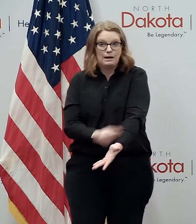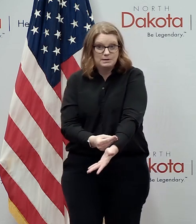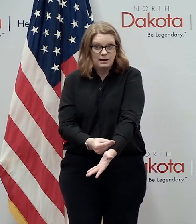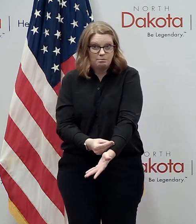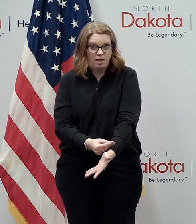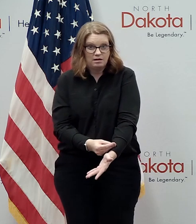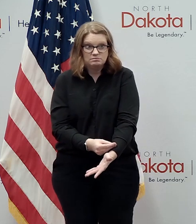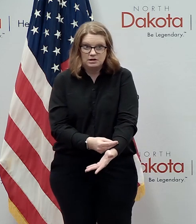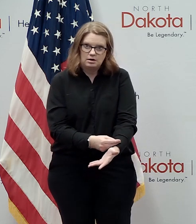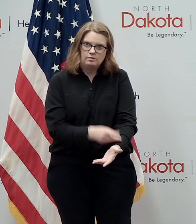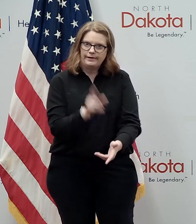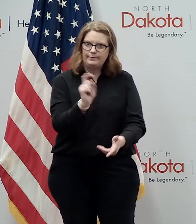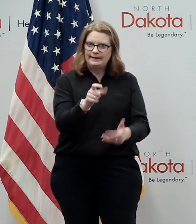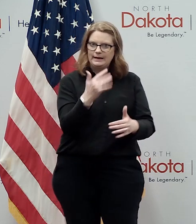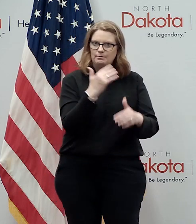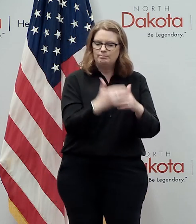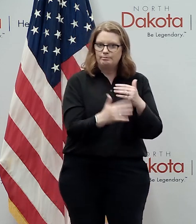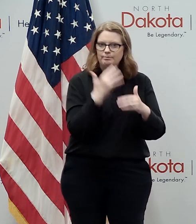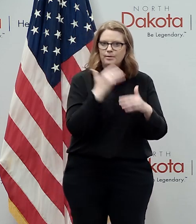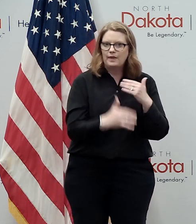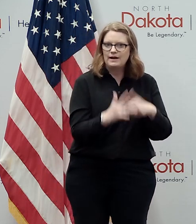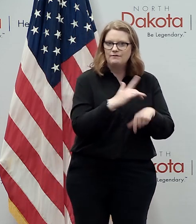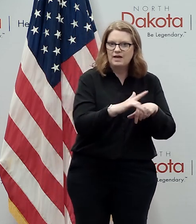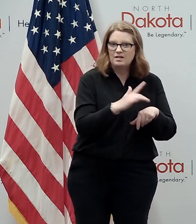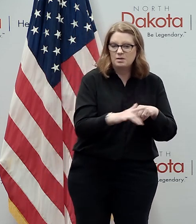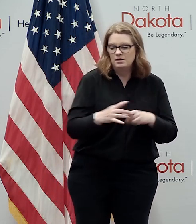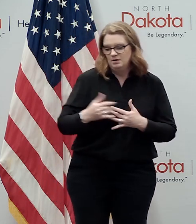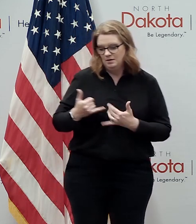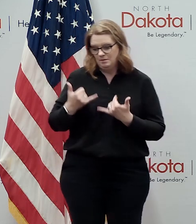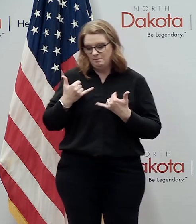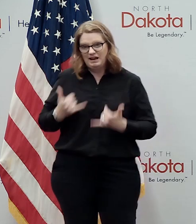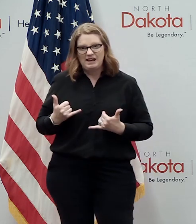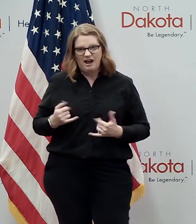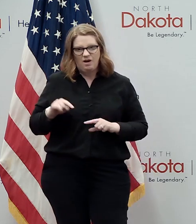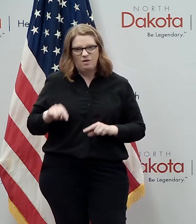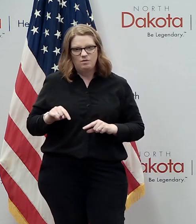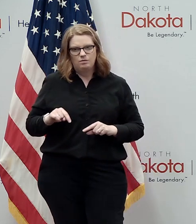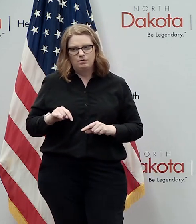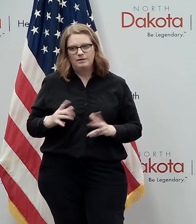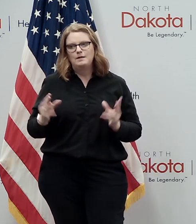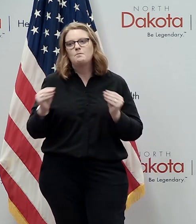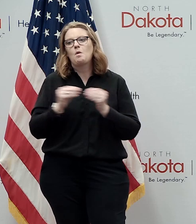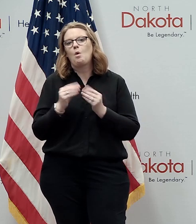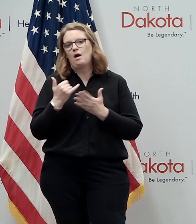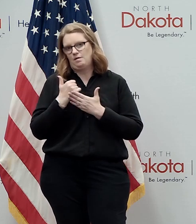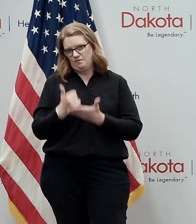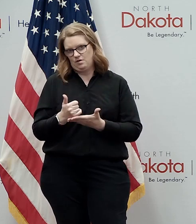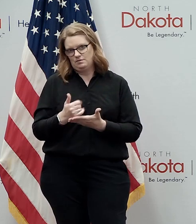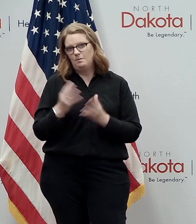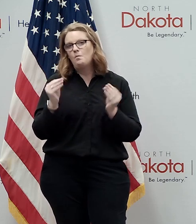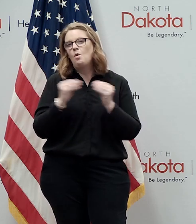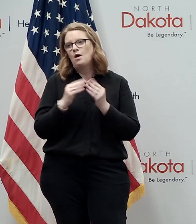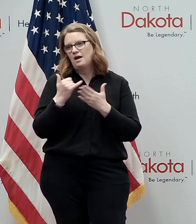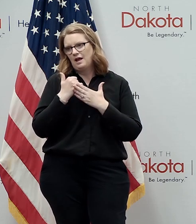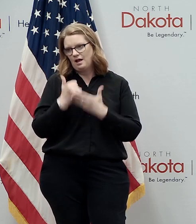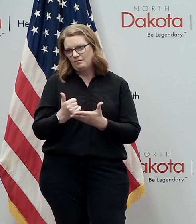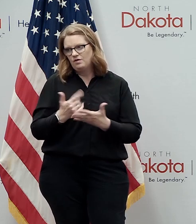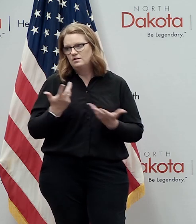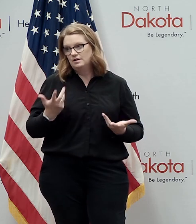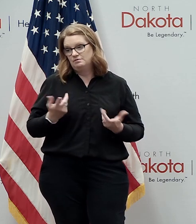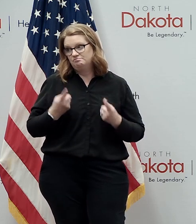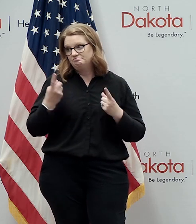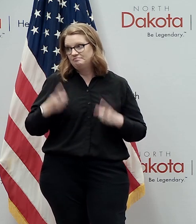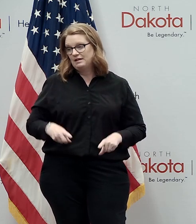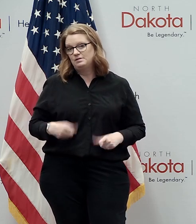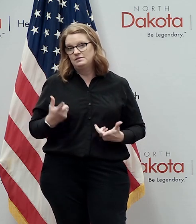that we need blood transfusions but even now more than ever you could even be more helpful to someone in need if you it turned out that